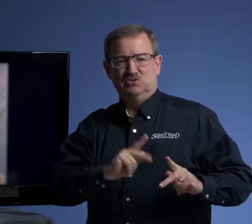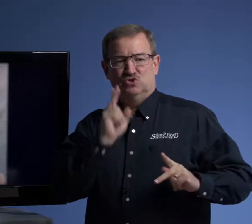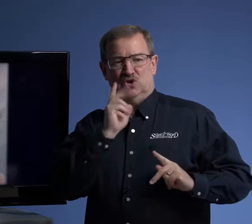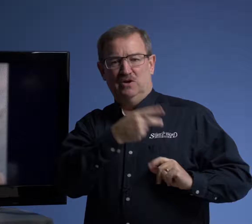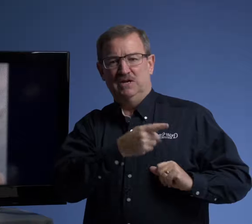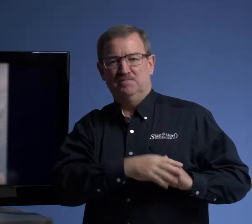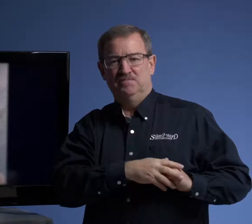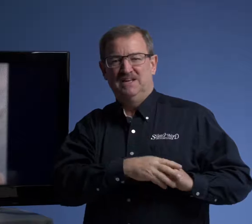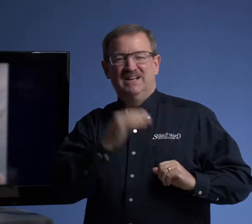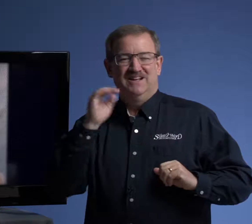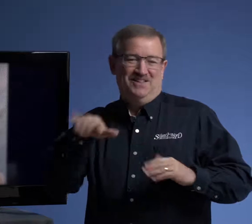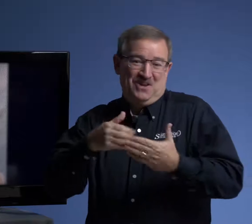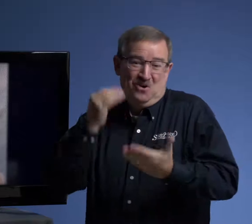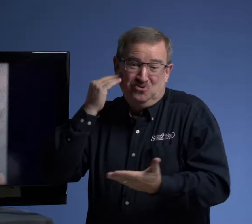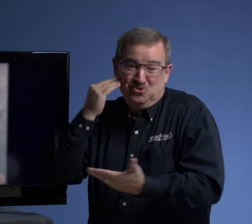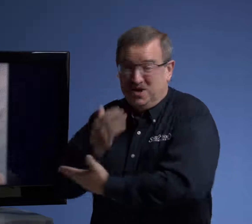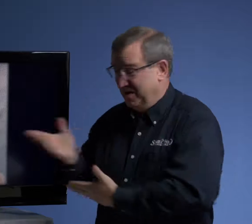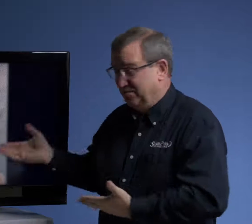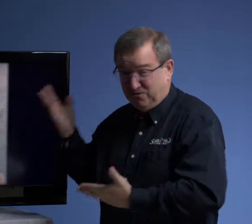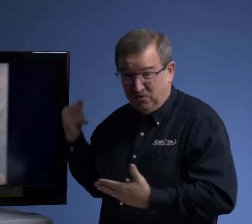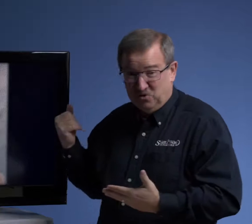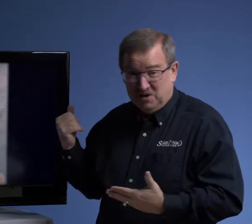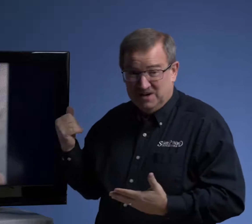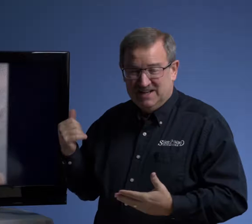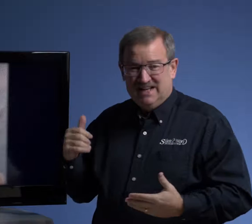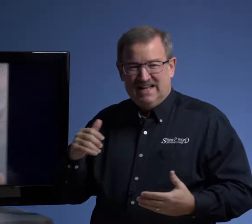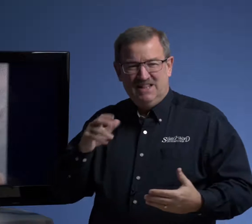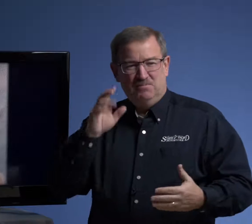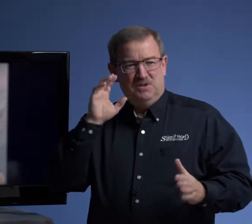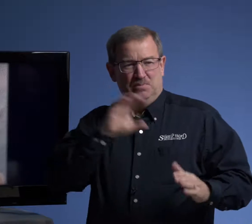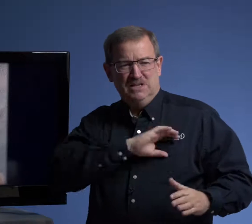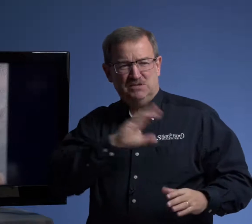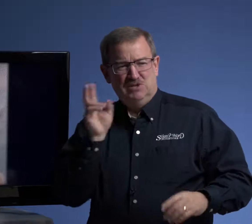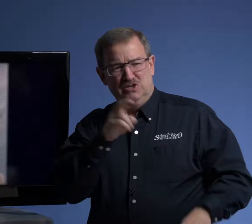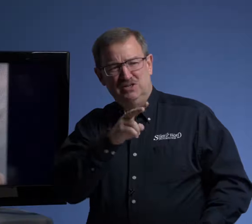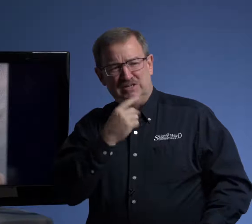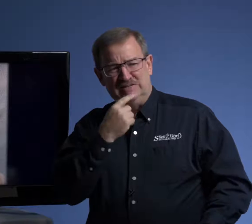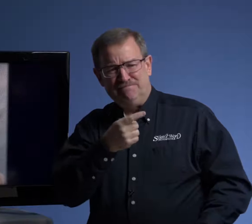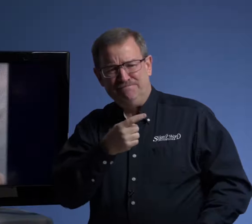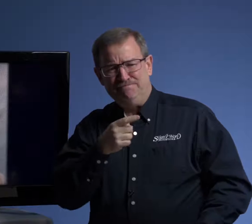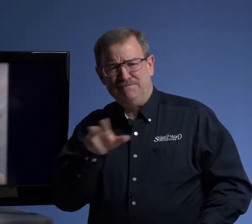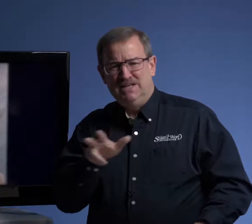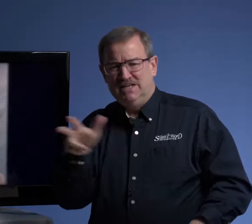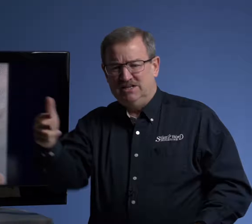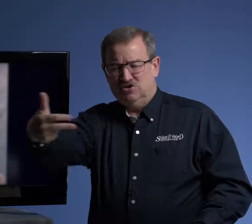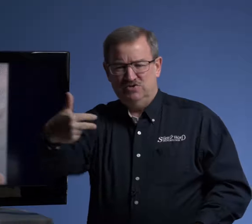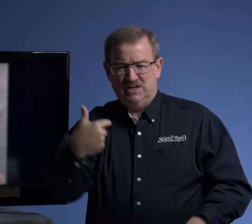saw him, they all knew him before. And the policeman looked, hmm, he turned around,